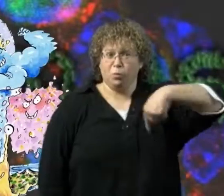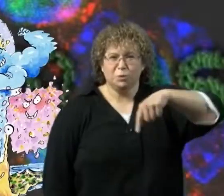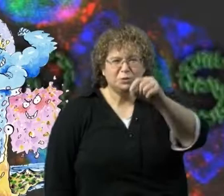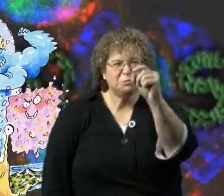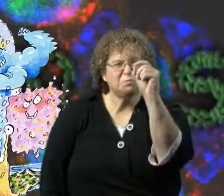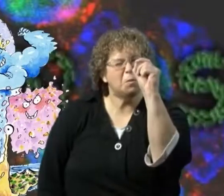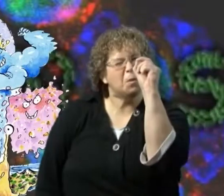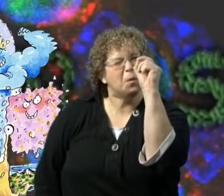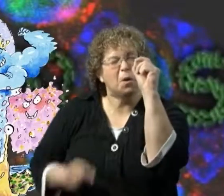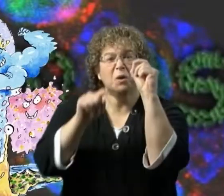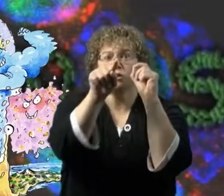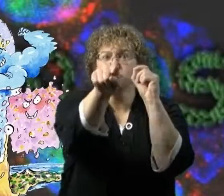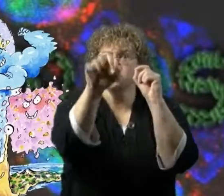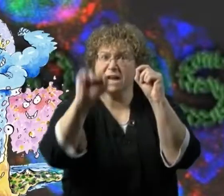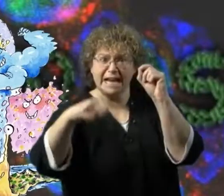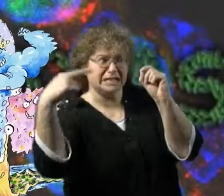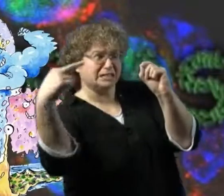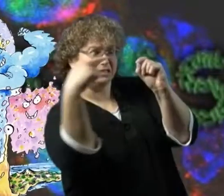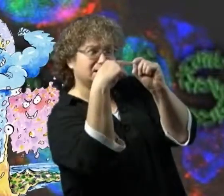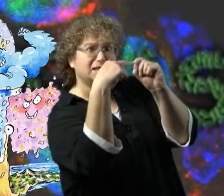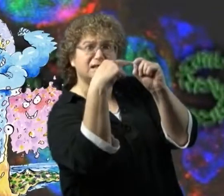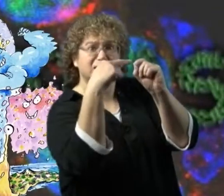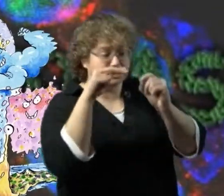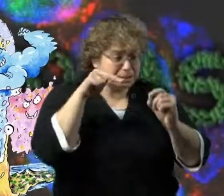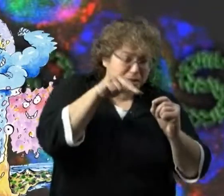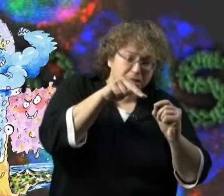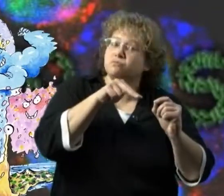We are so small we can't be seen